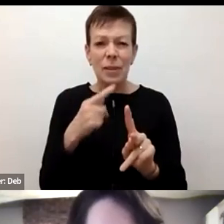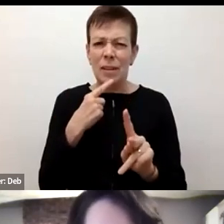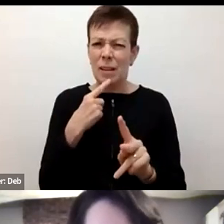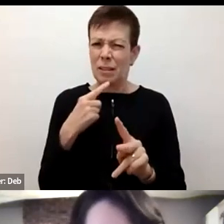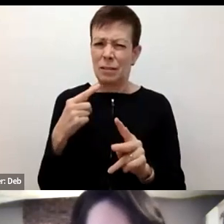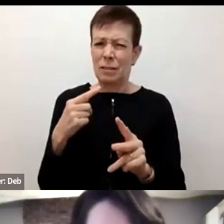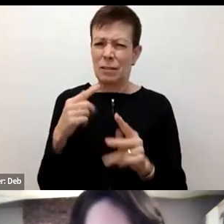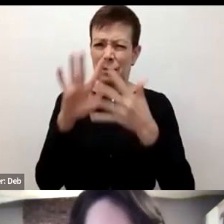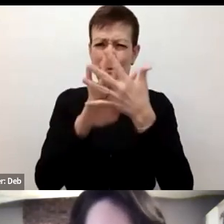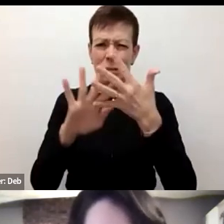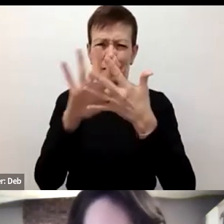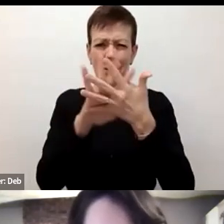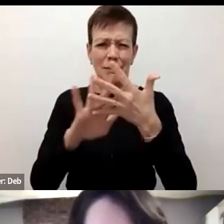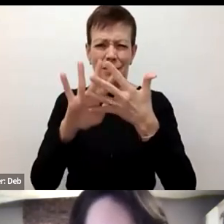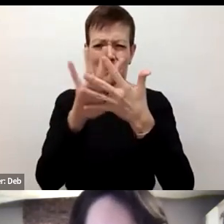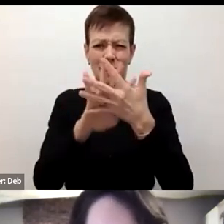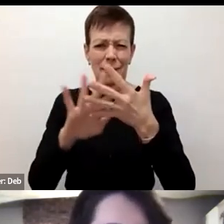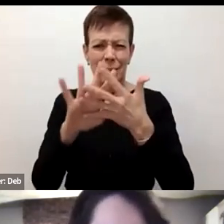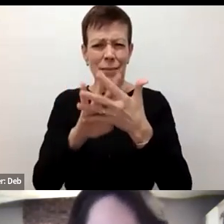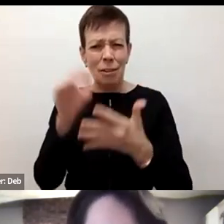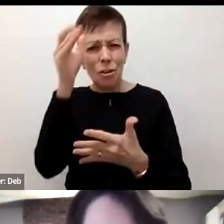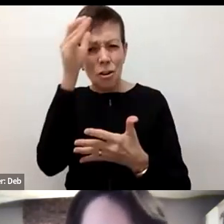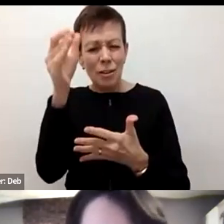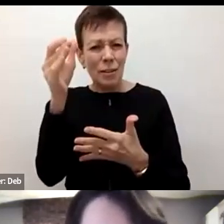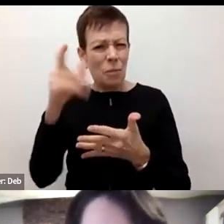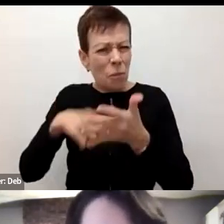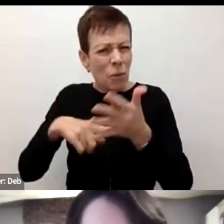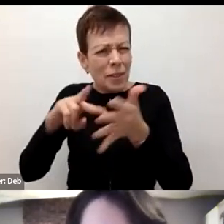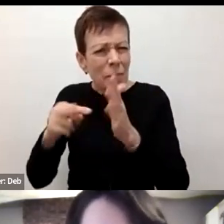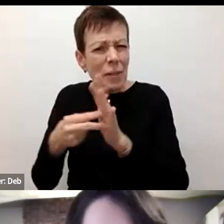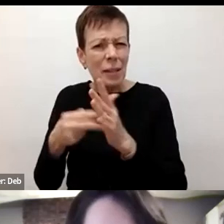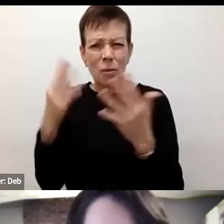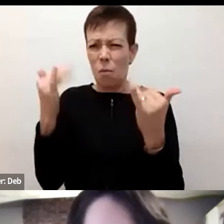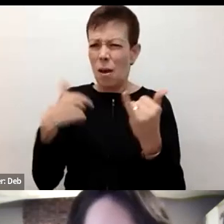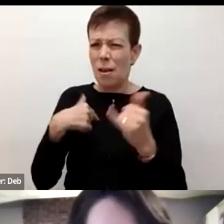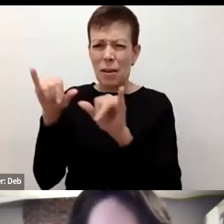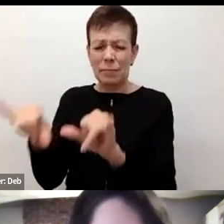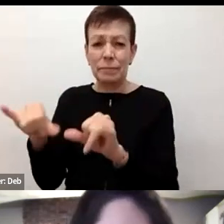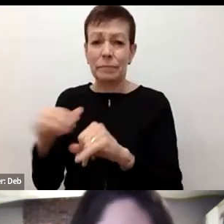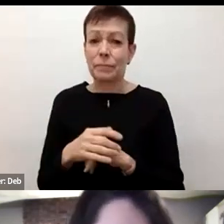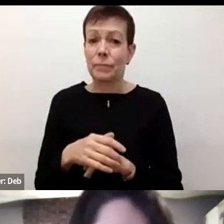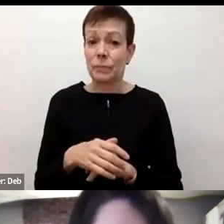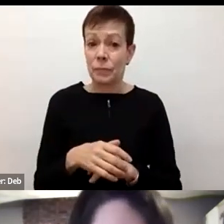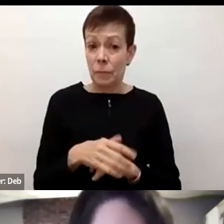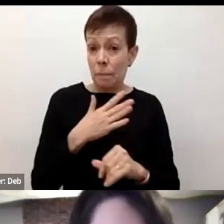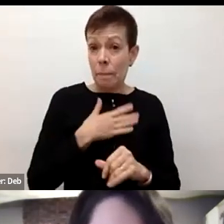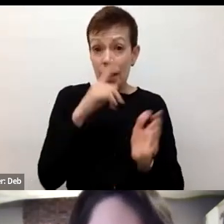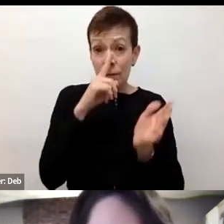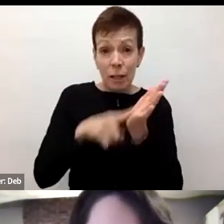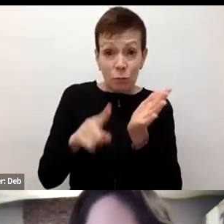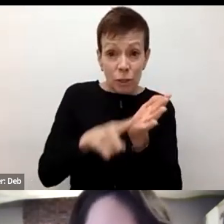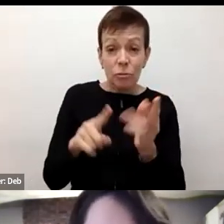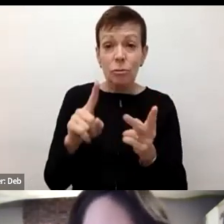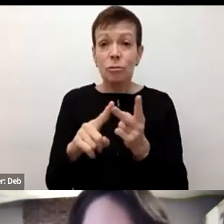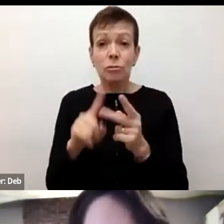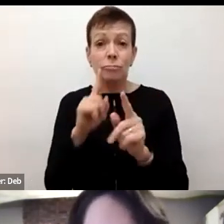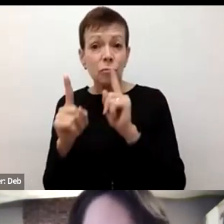this. It's really hard for them to wrap their minds around what this really means. And, and from our research, you know, and from our conversations with lawyers